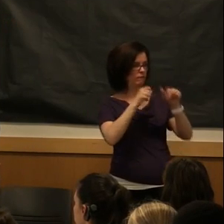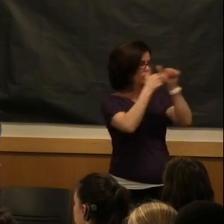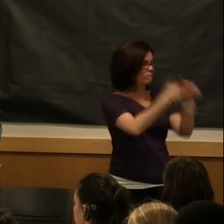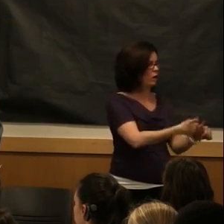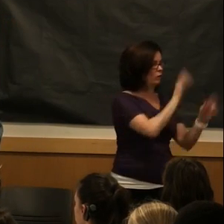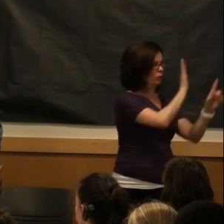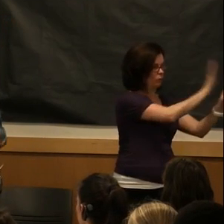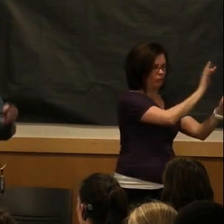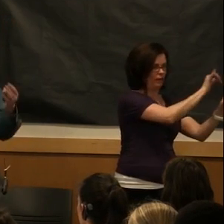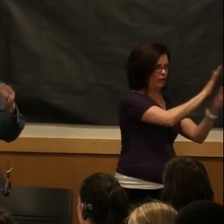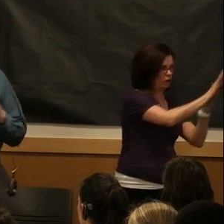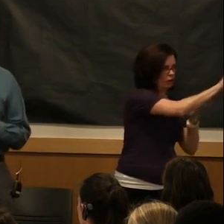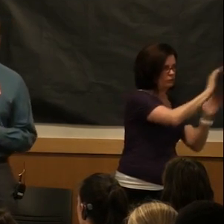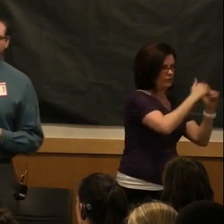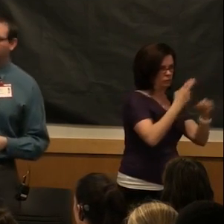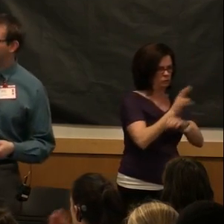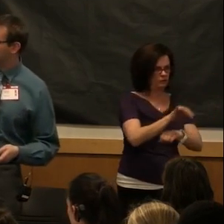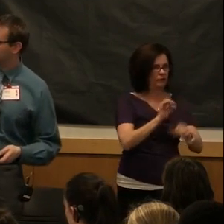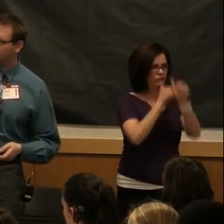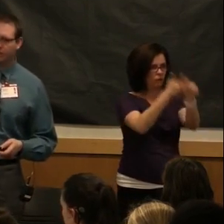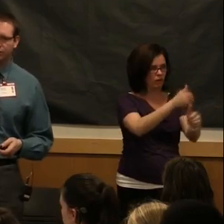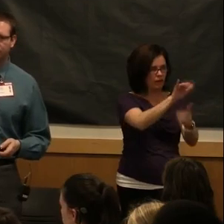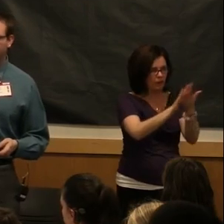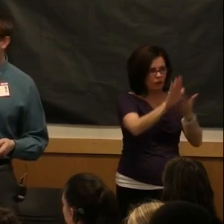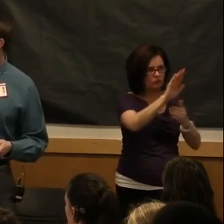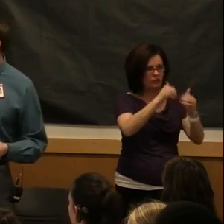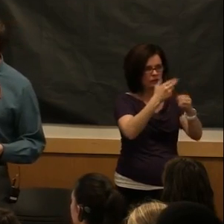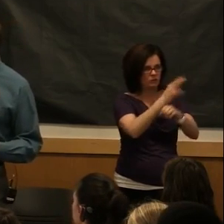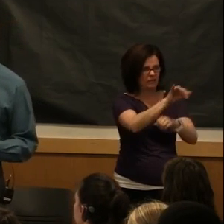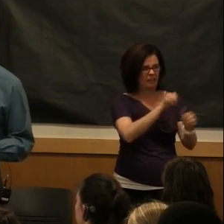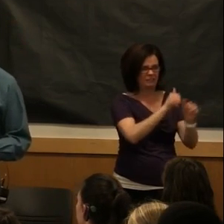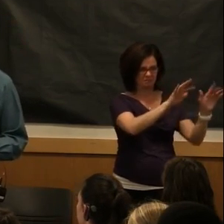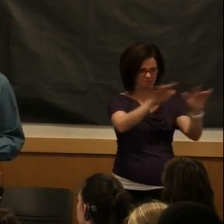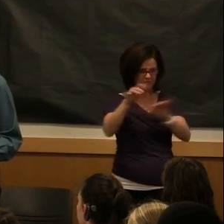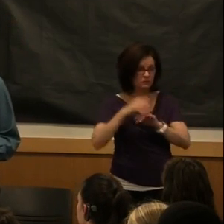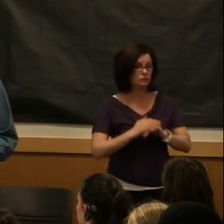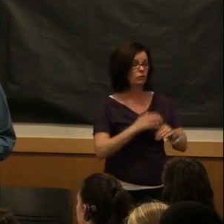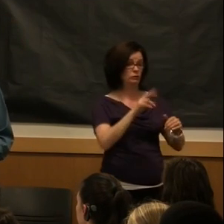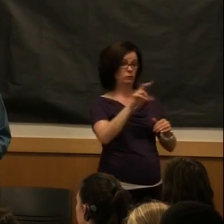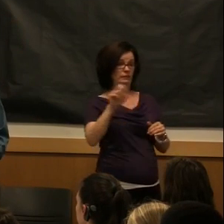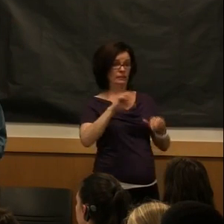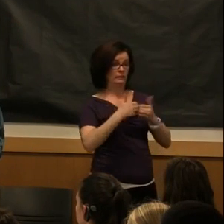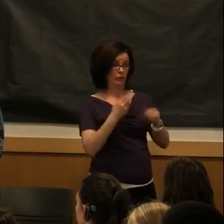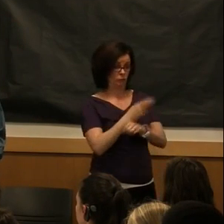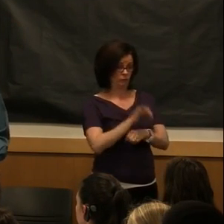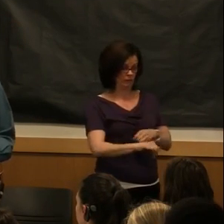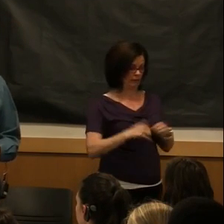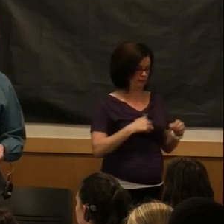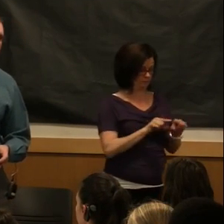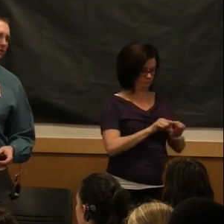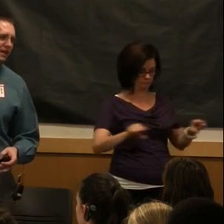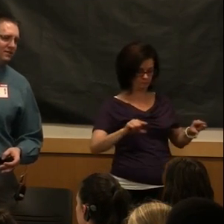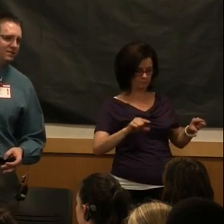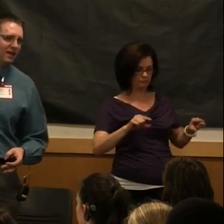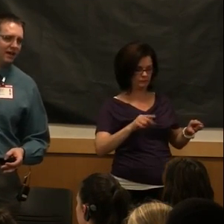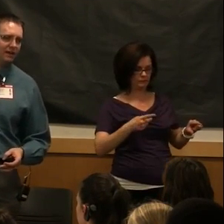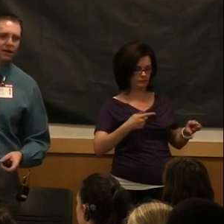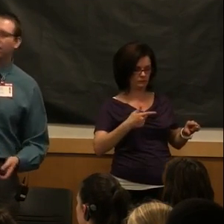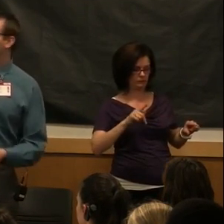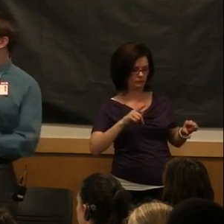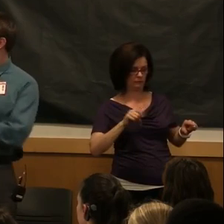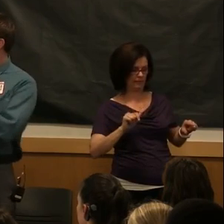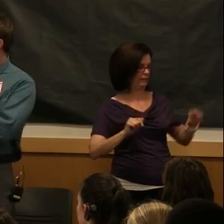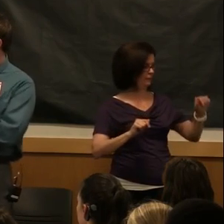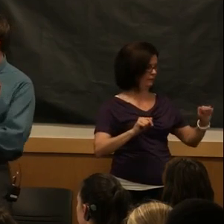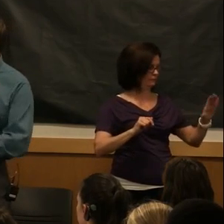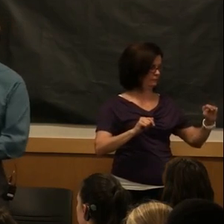institutions. So at UCCS, we look at your GPA across the bottom here and your ACT up across the left-hand side.